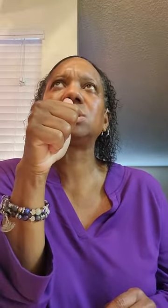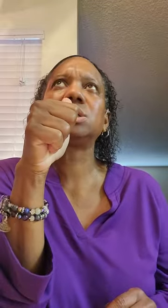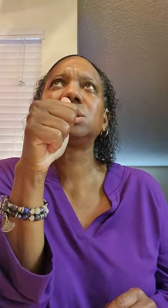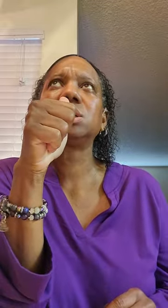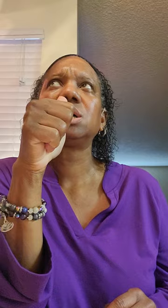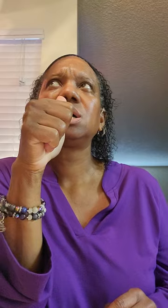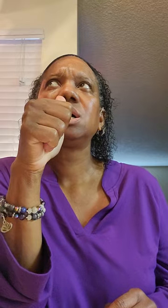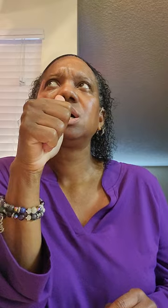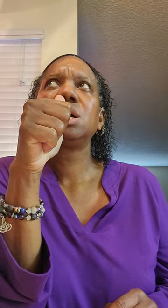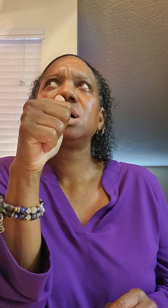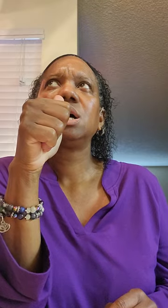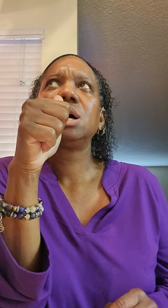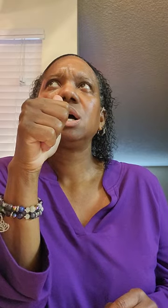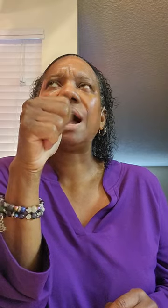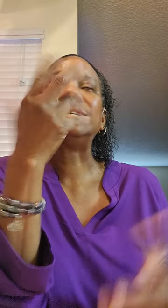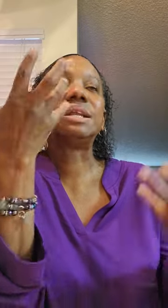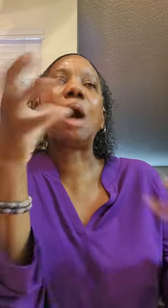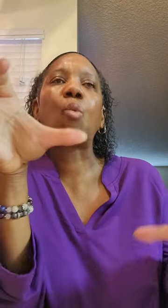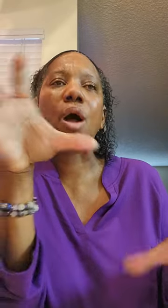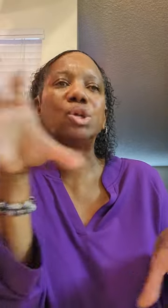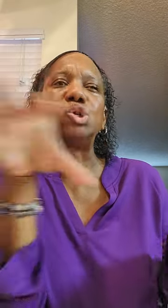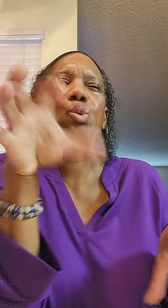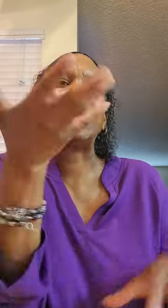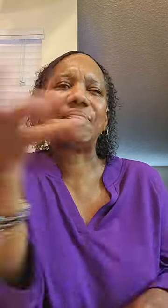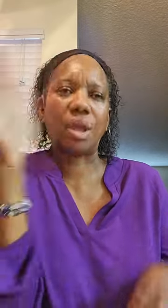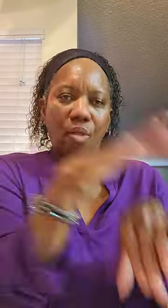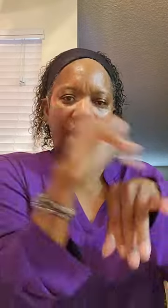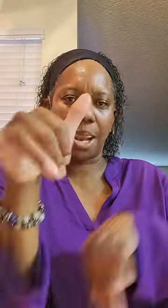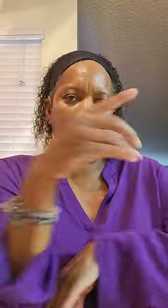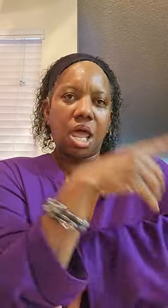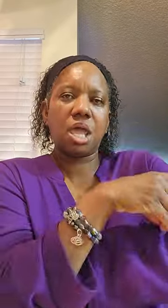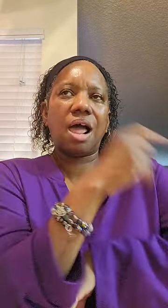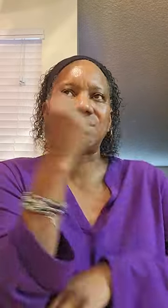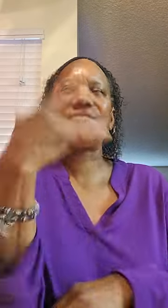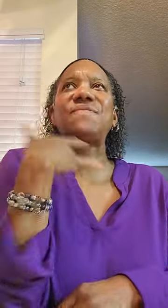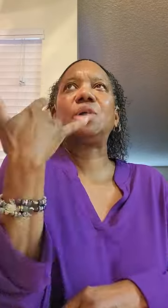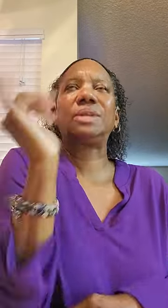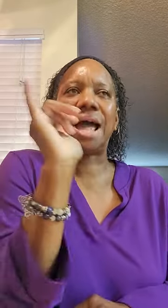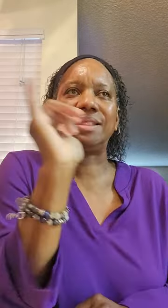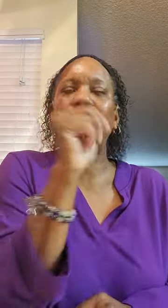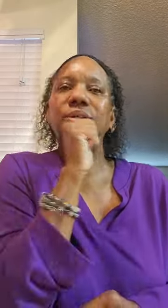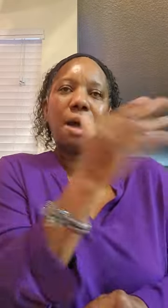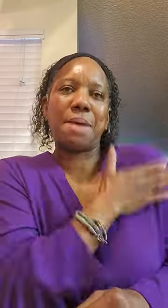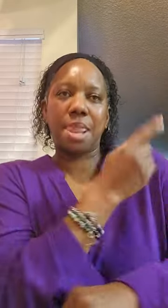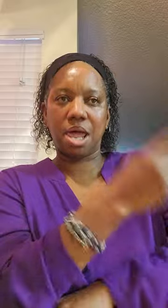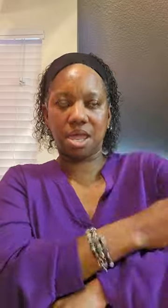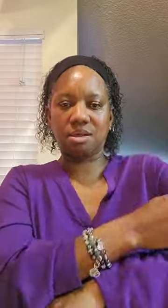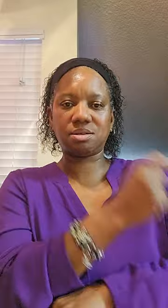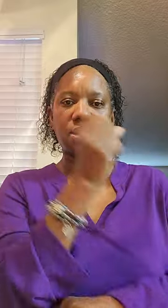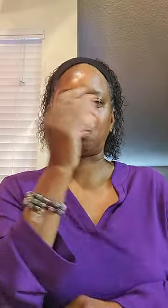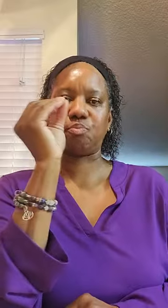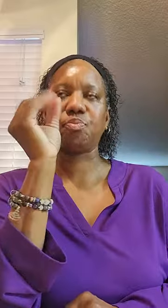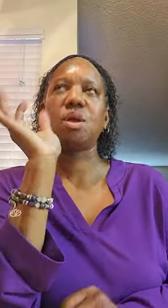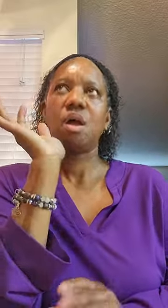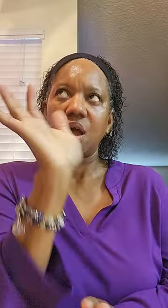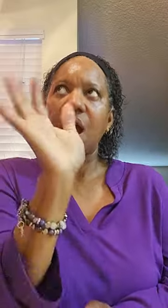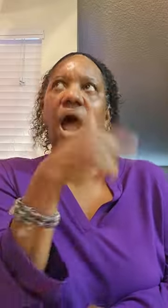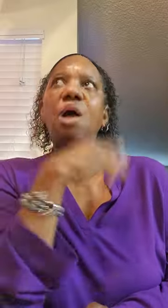I did not want to do anything on that day. I just felt like that. was not my day. So I